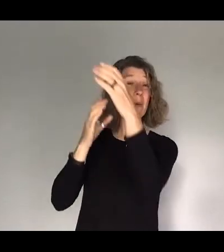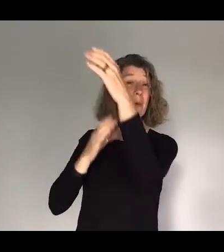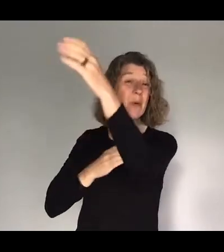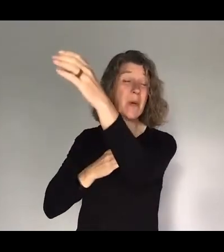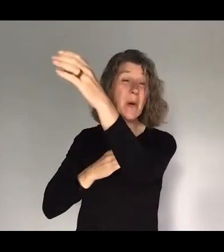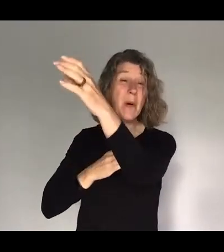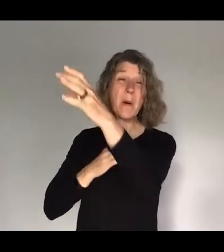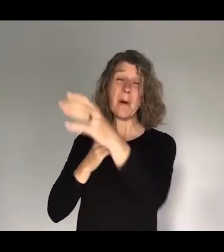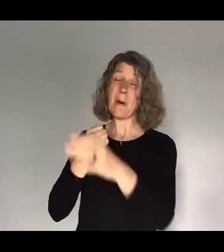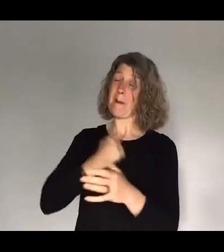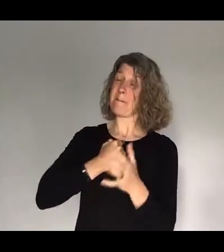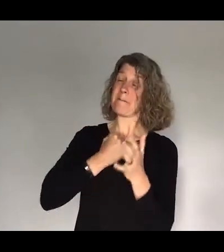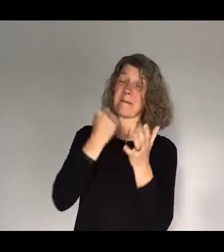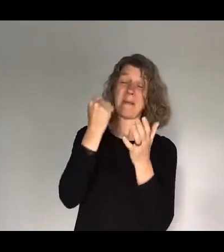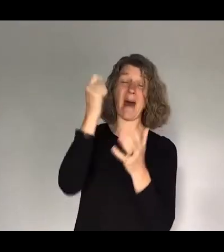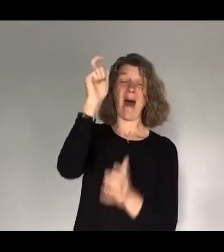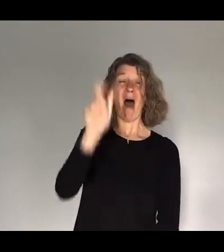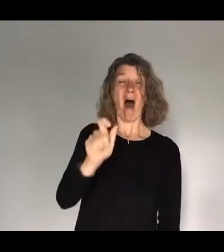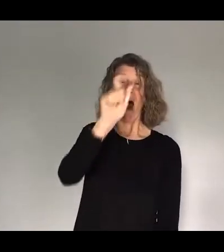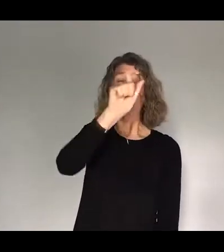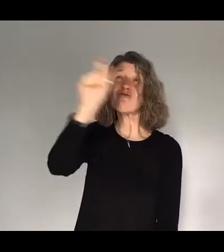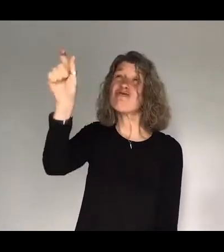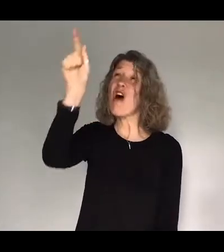That you would tear my cross.